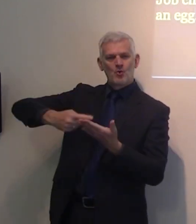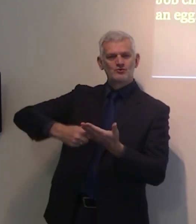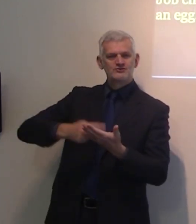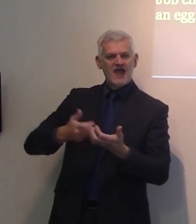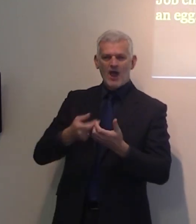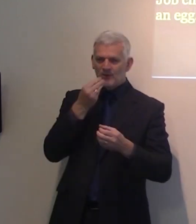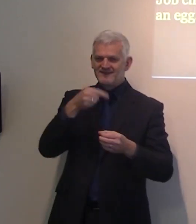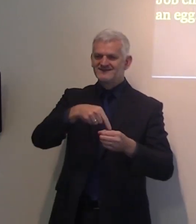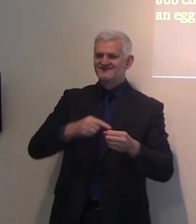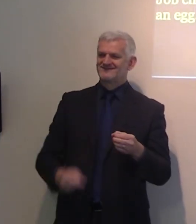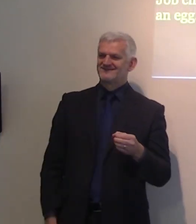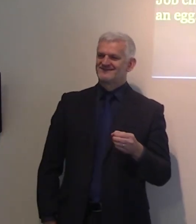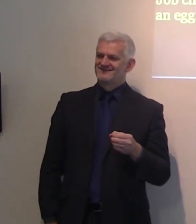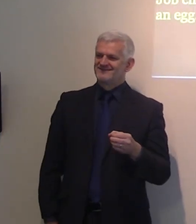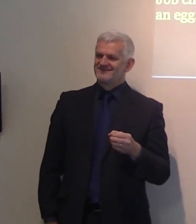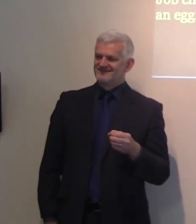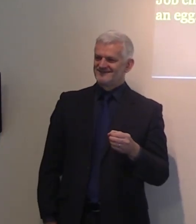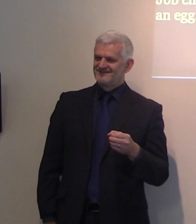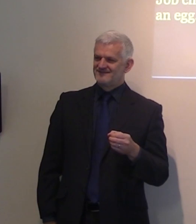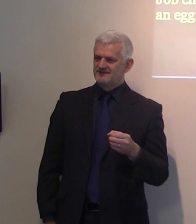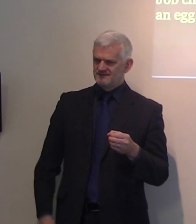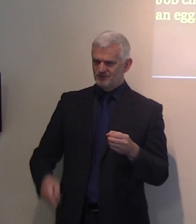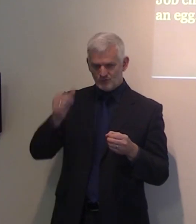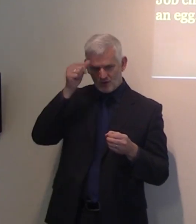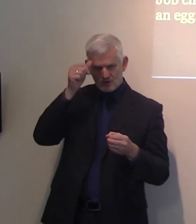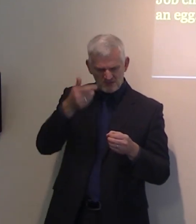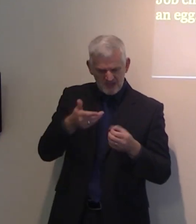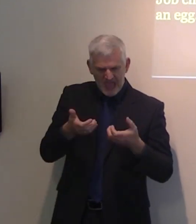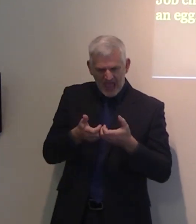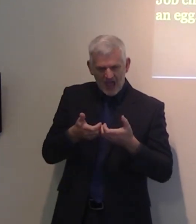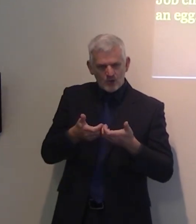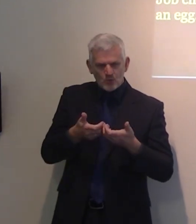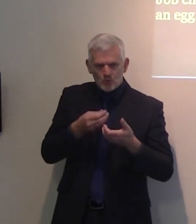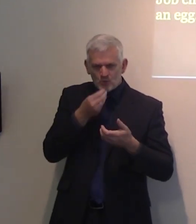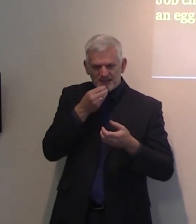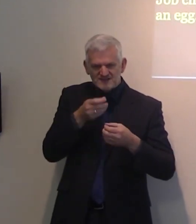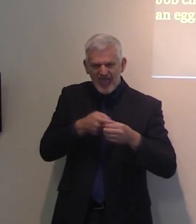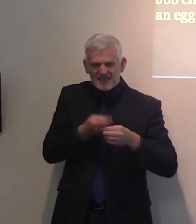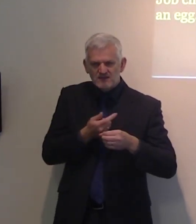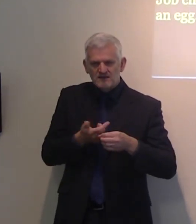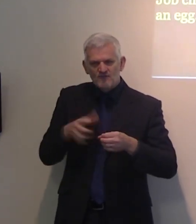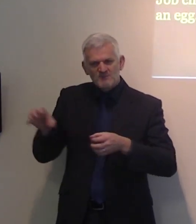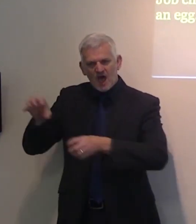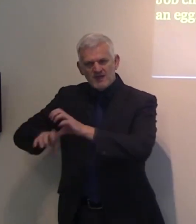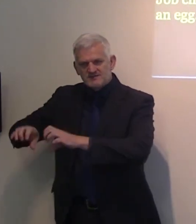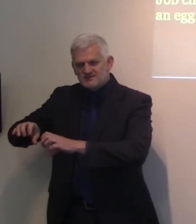Before science didn't invent that, the chef didn't invent that, it was there. And we believe that